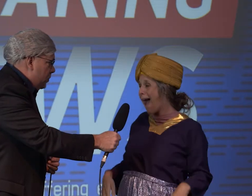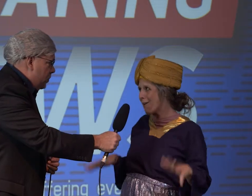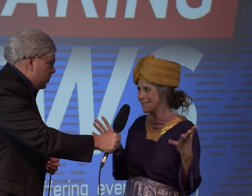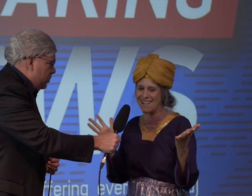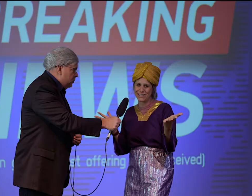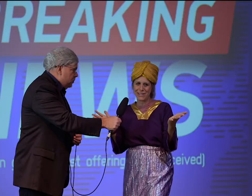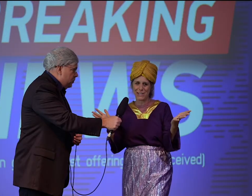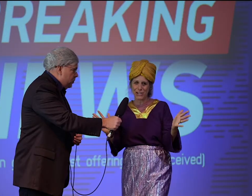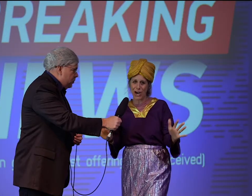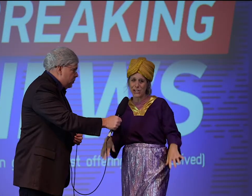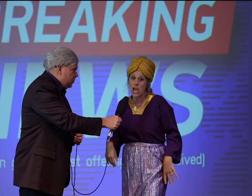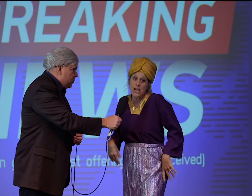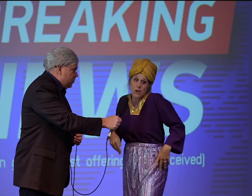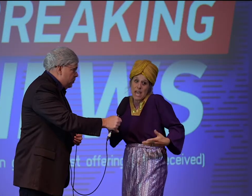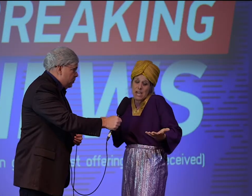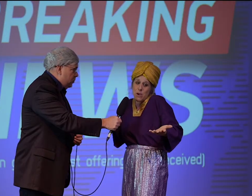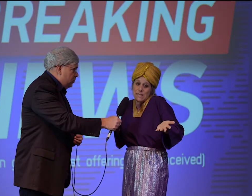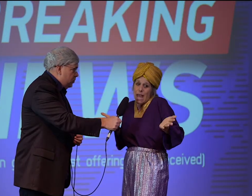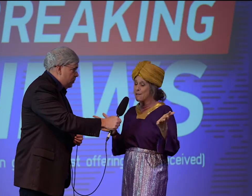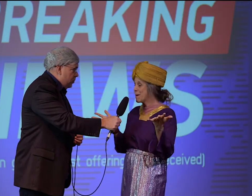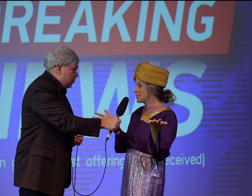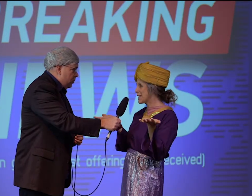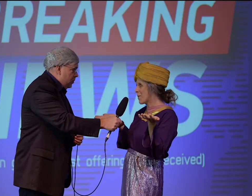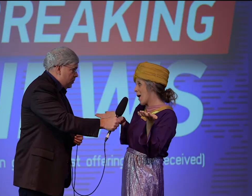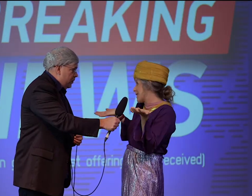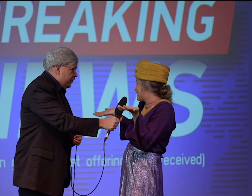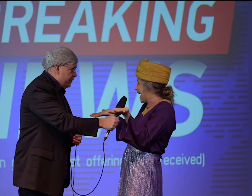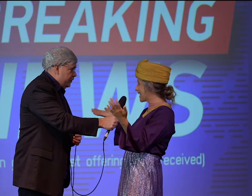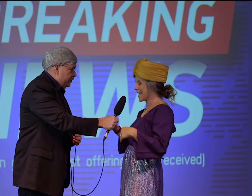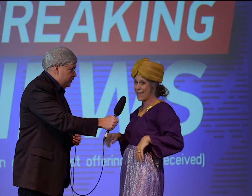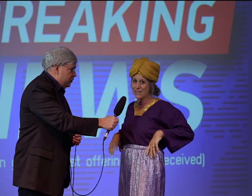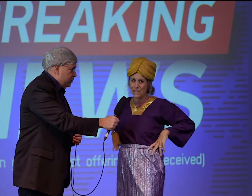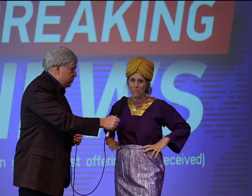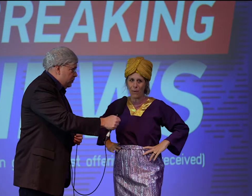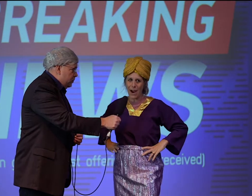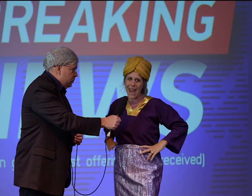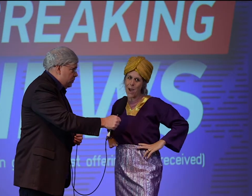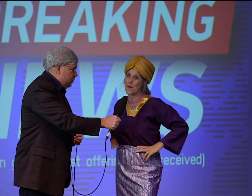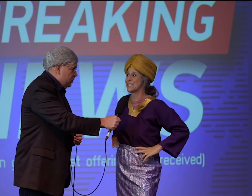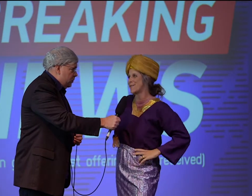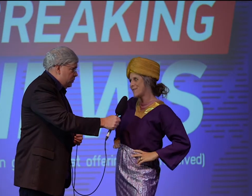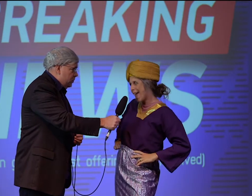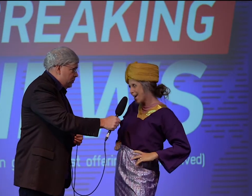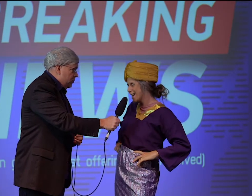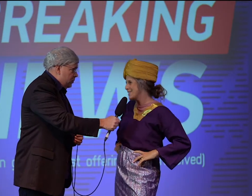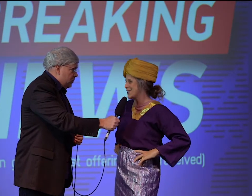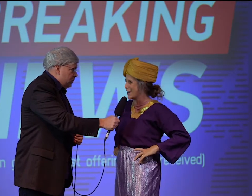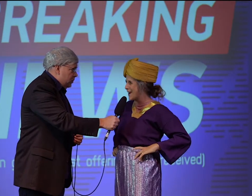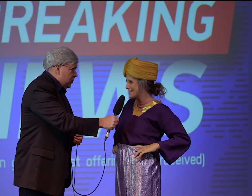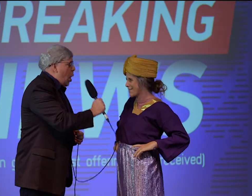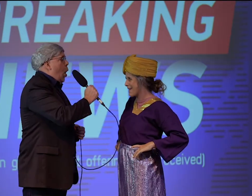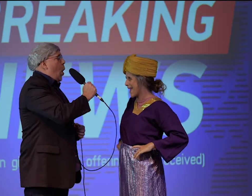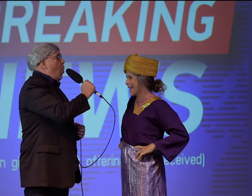thousands to the church so they can use it as much as they want or sell it and give it to the poor it was very